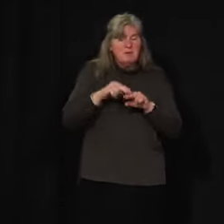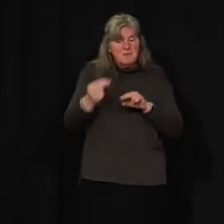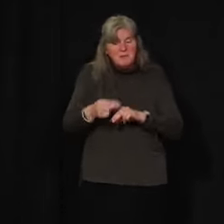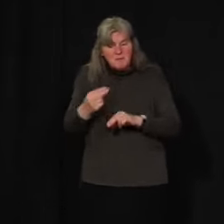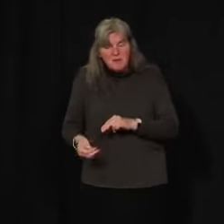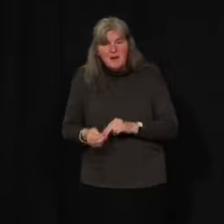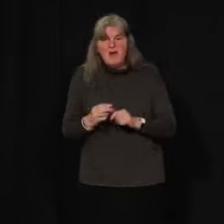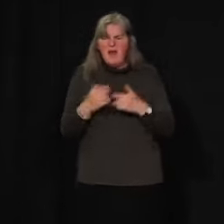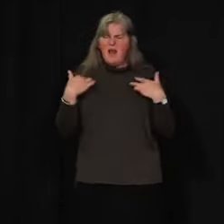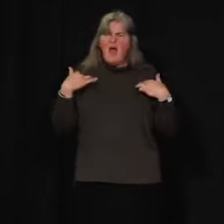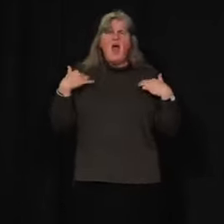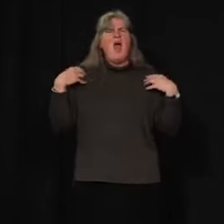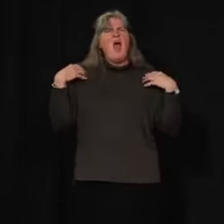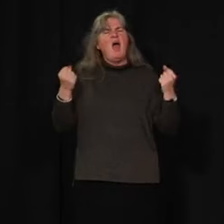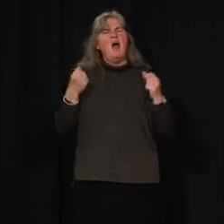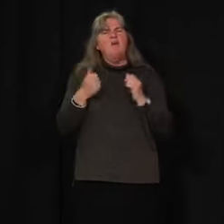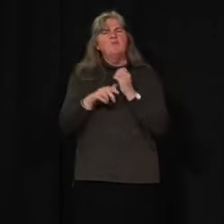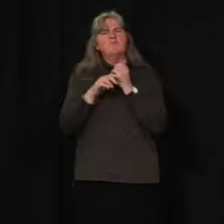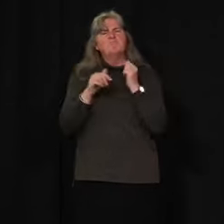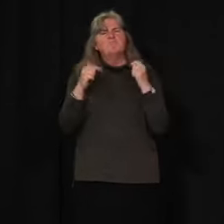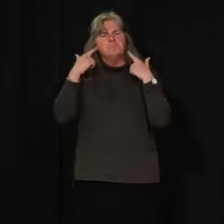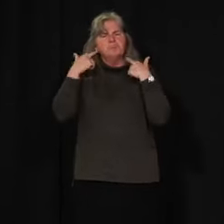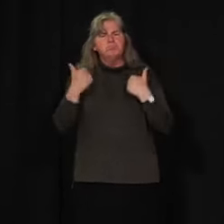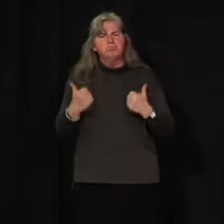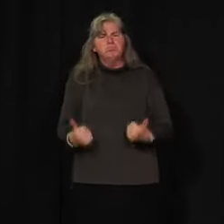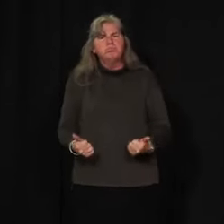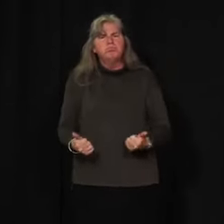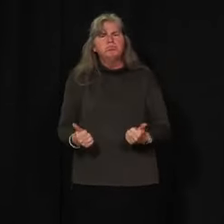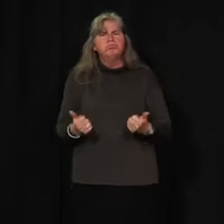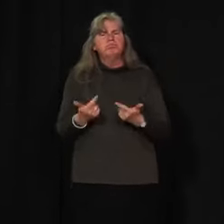of chronic health conditions due to unmet health needs.